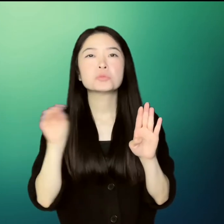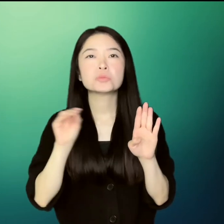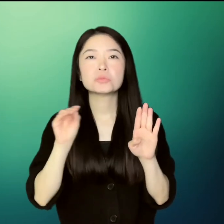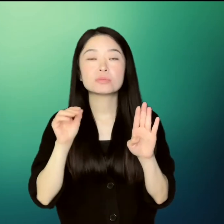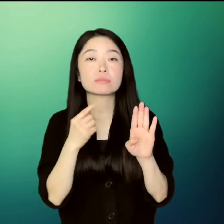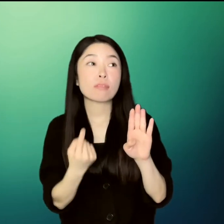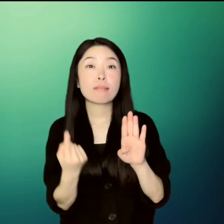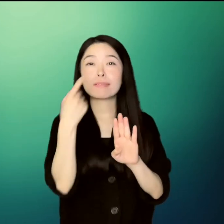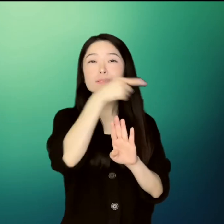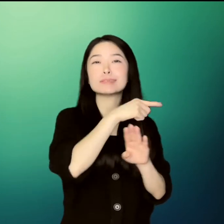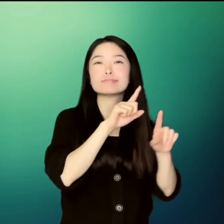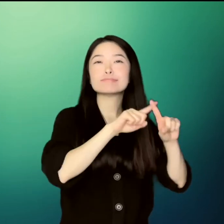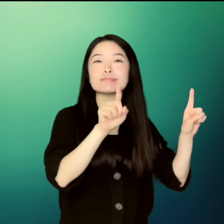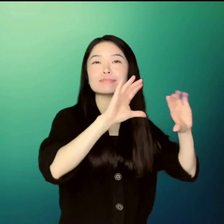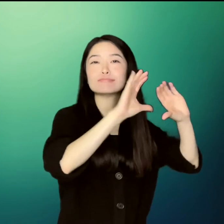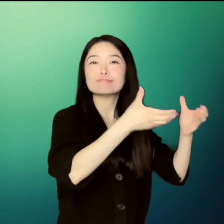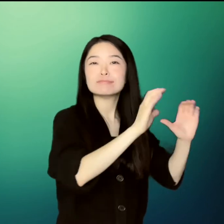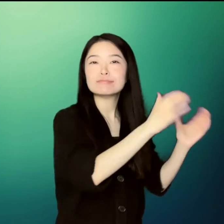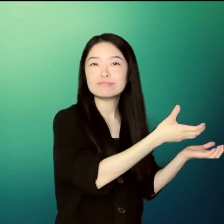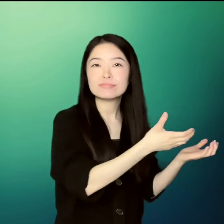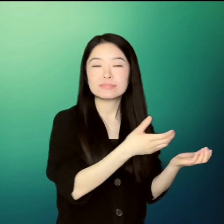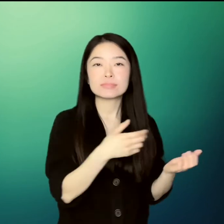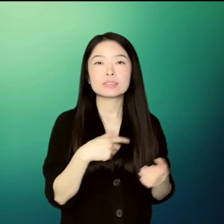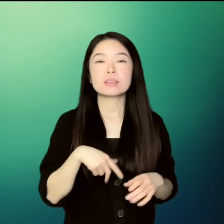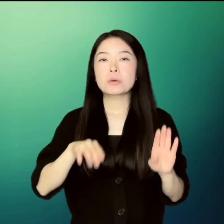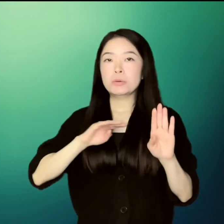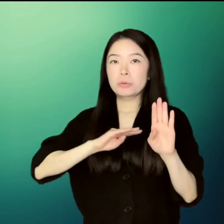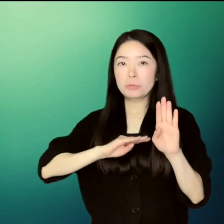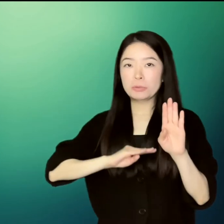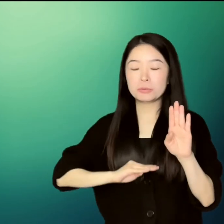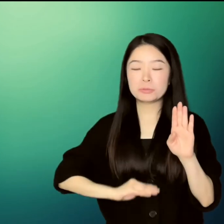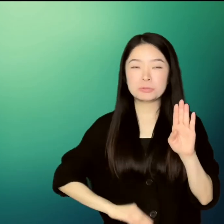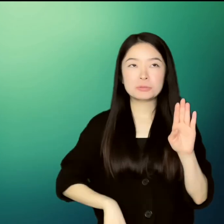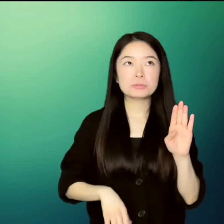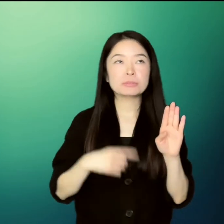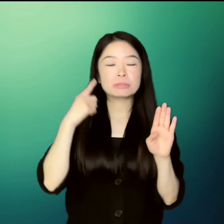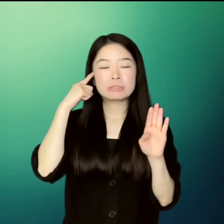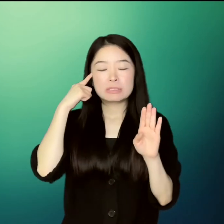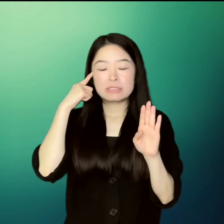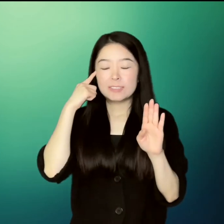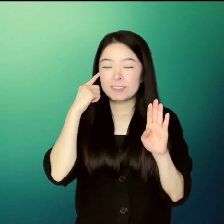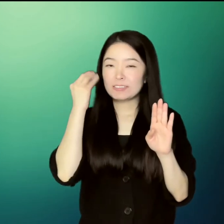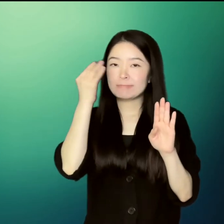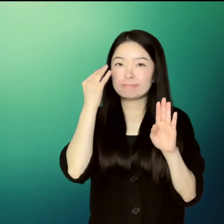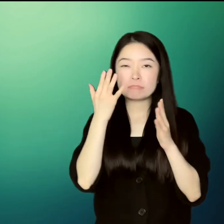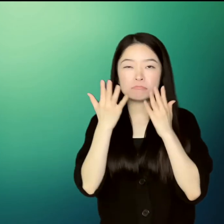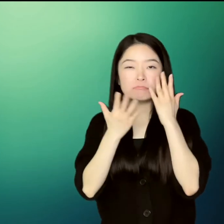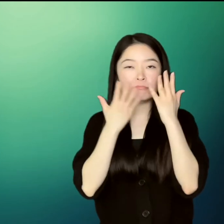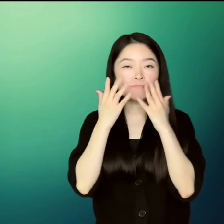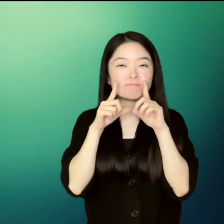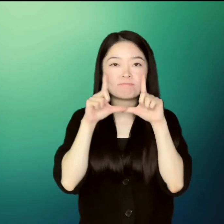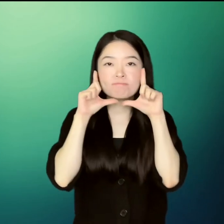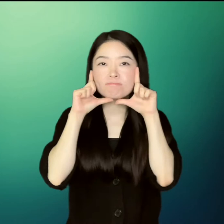She was relieved that the kids on the bus had gone to other rooms, but her face still felt red.